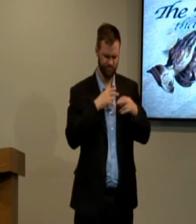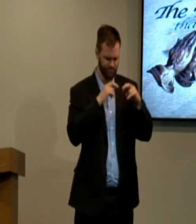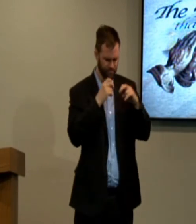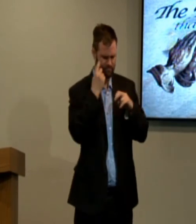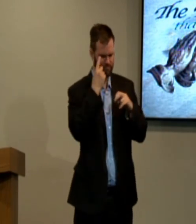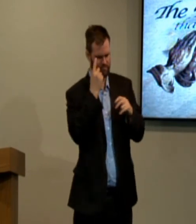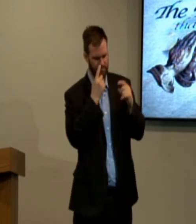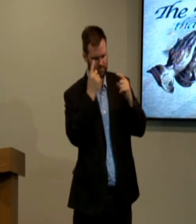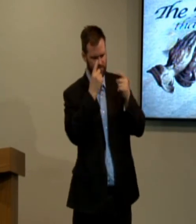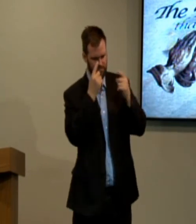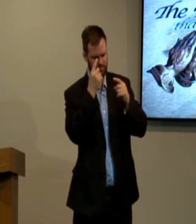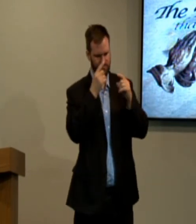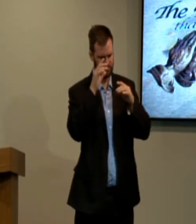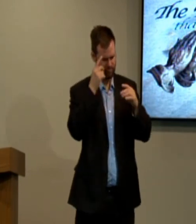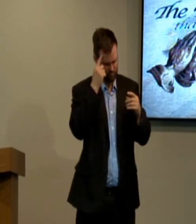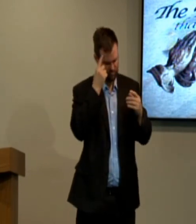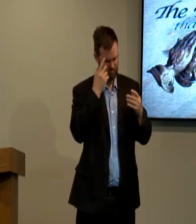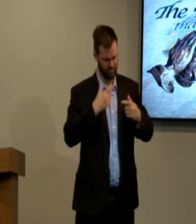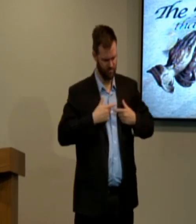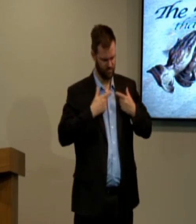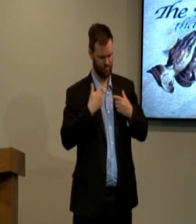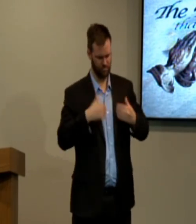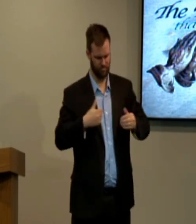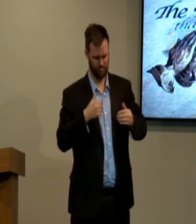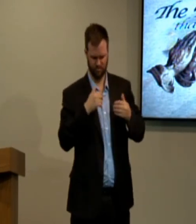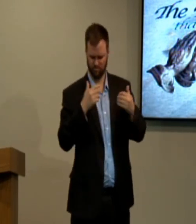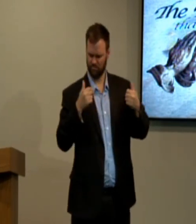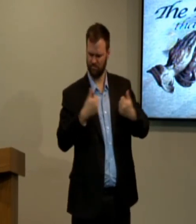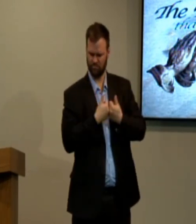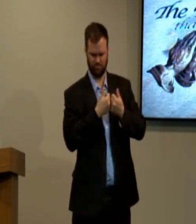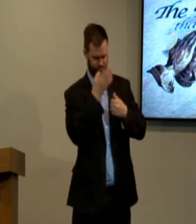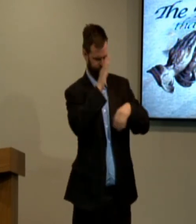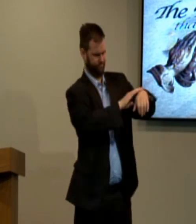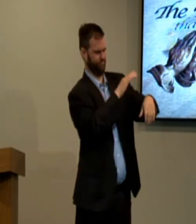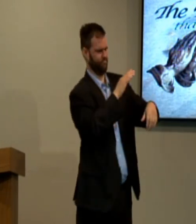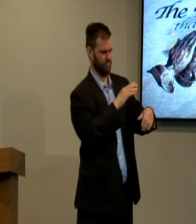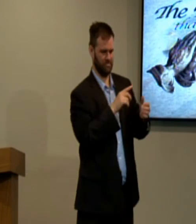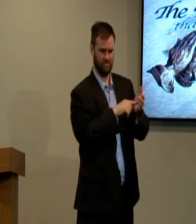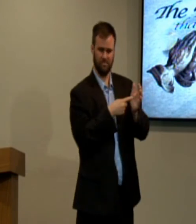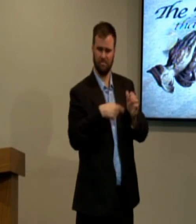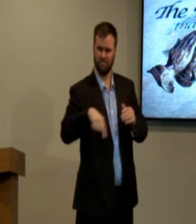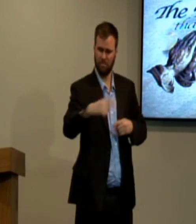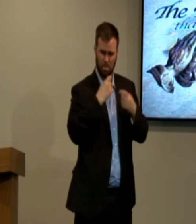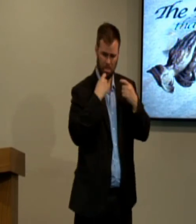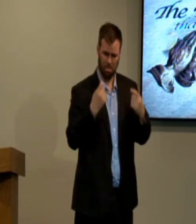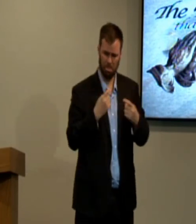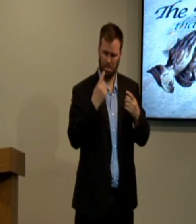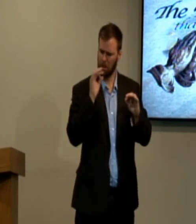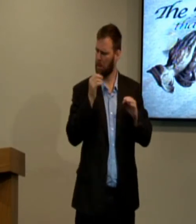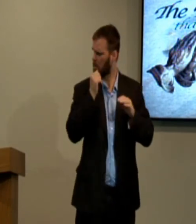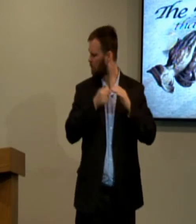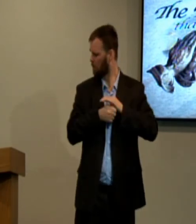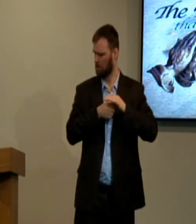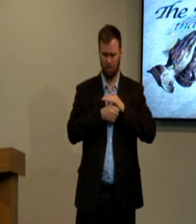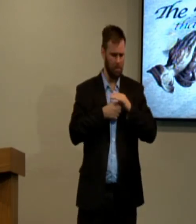Please help the Holy Spirit to move our hearts as we consider our lives and the challenges we face, the warnings of our sin.